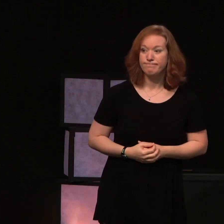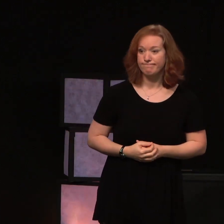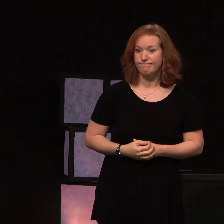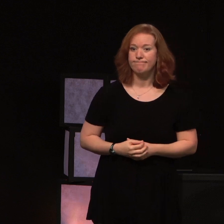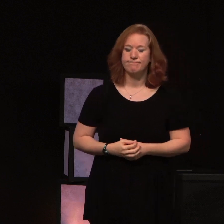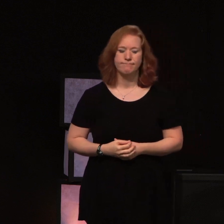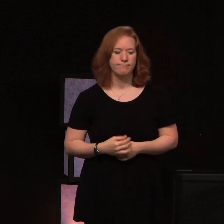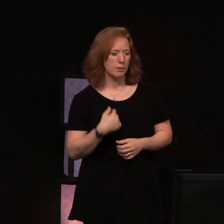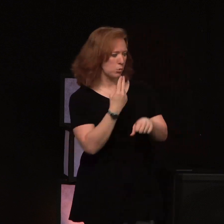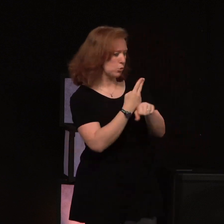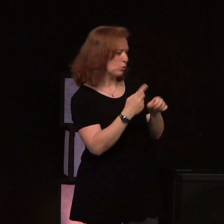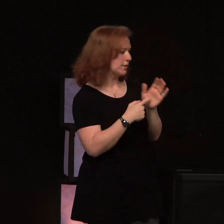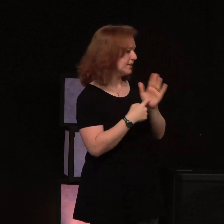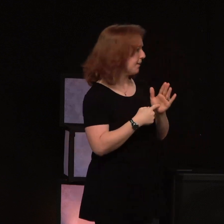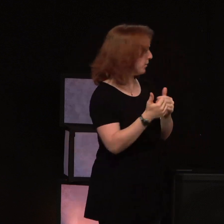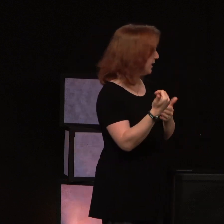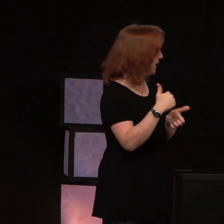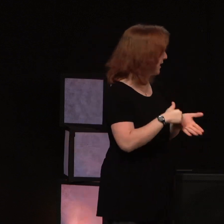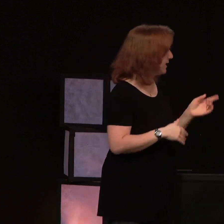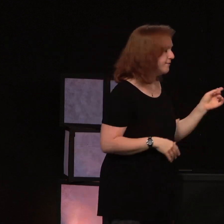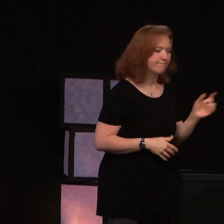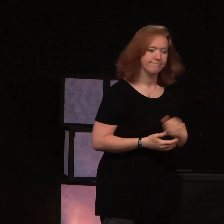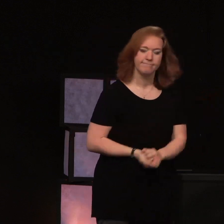I'm going to use this example again.